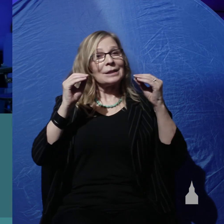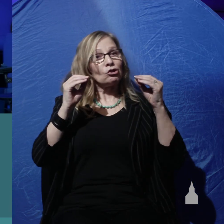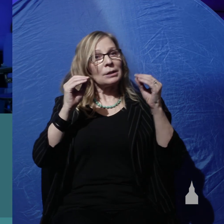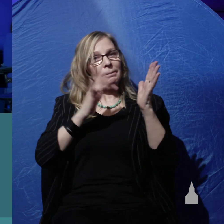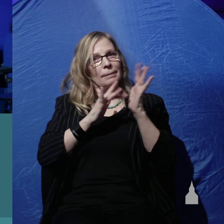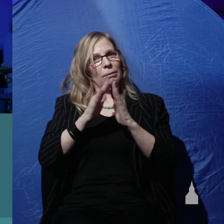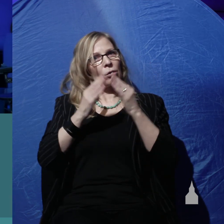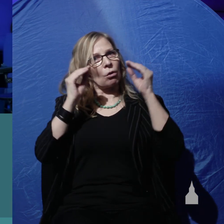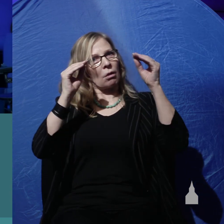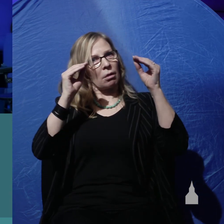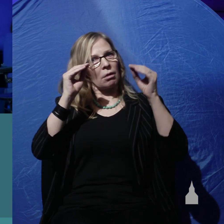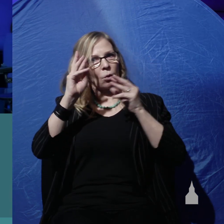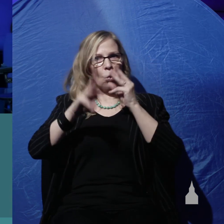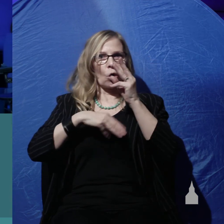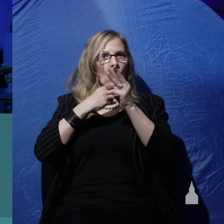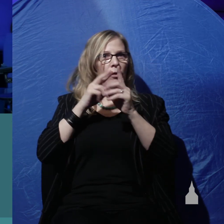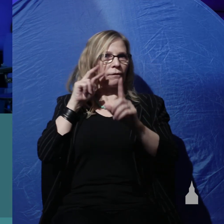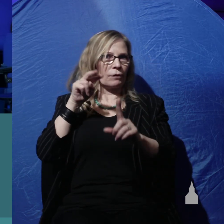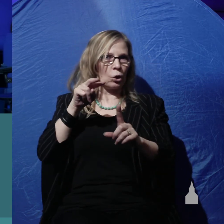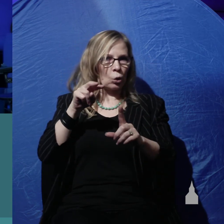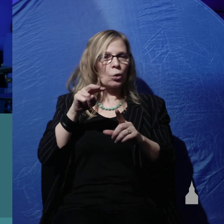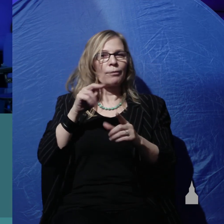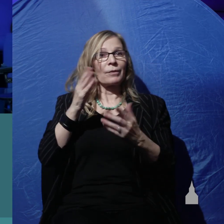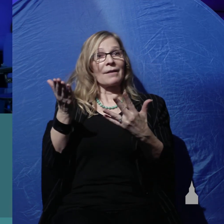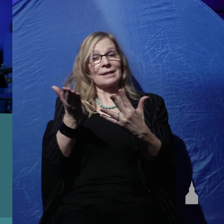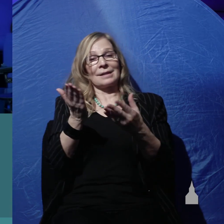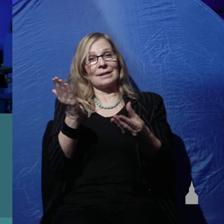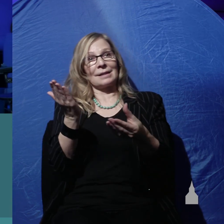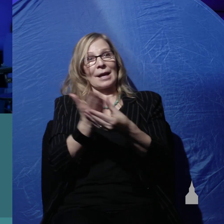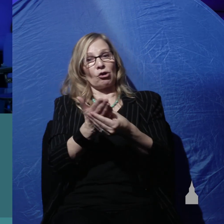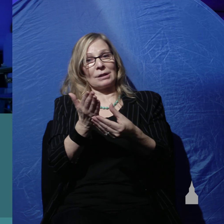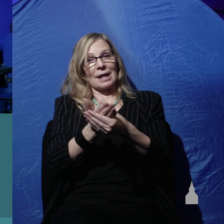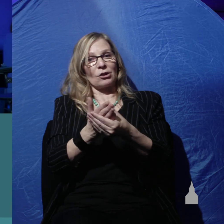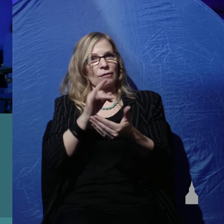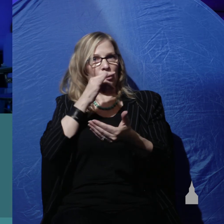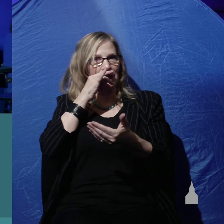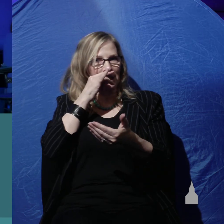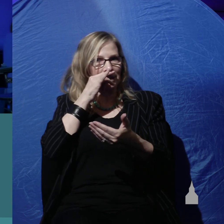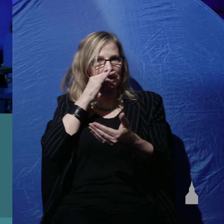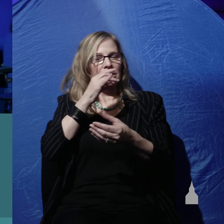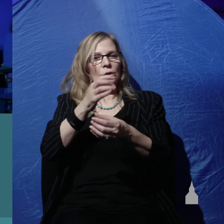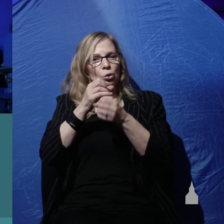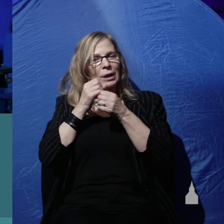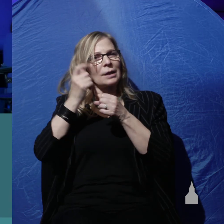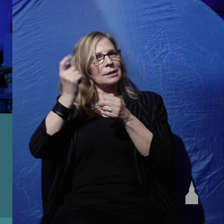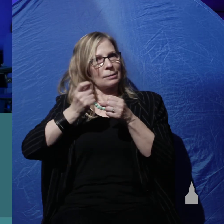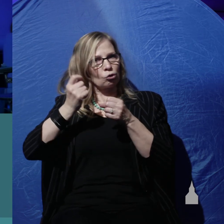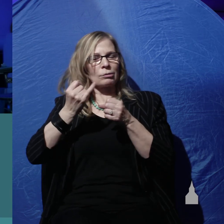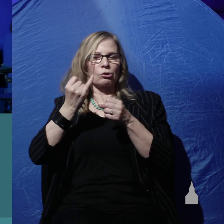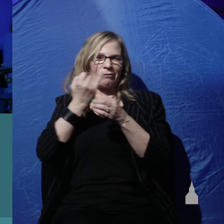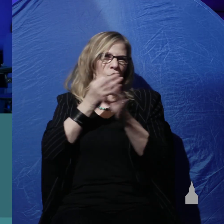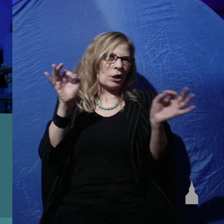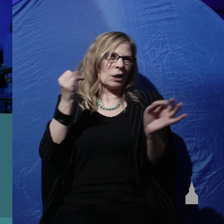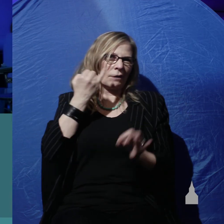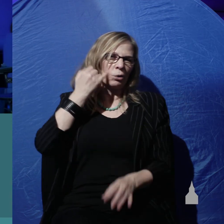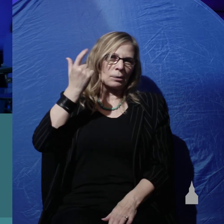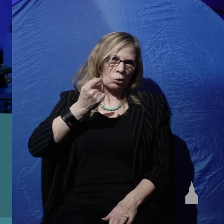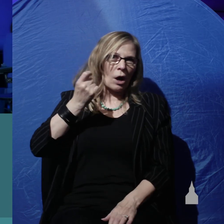has a center section for the little kids you get the digital subscription free if you subscribe and so you can watch it